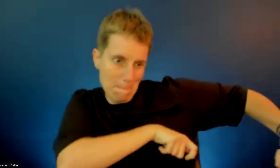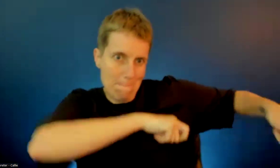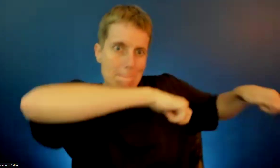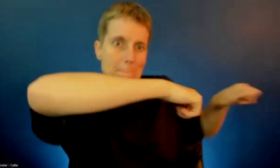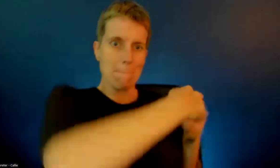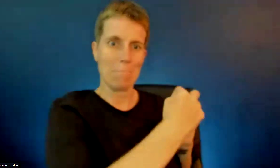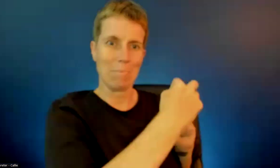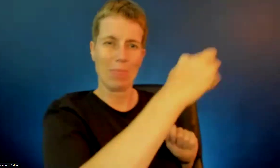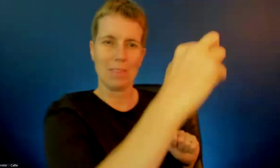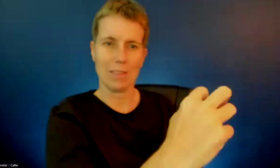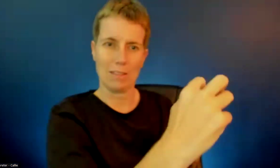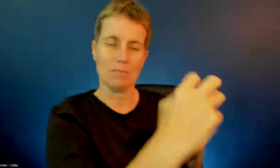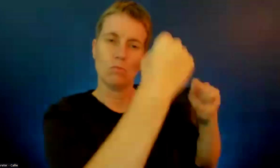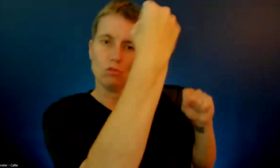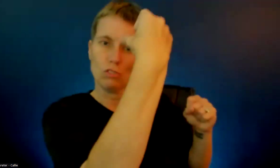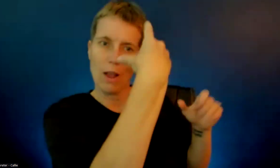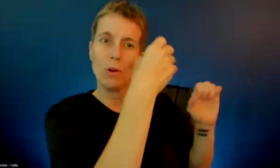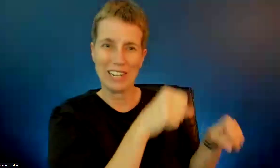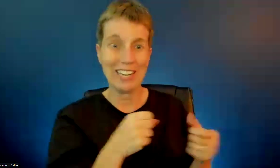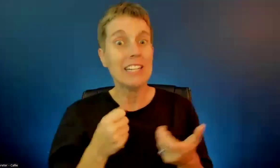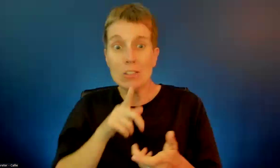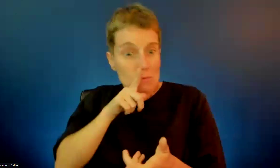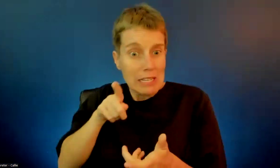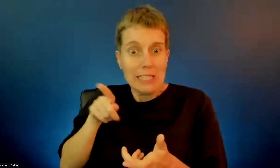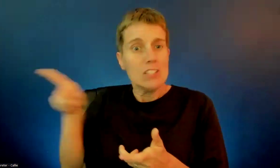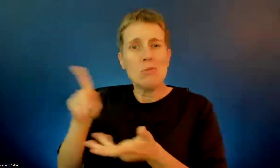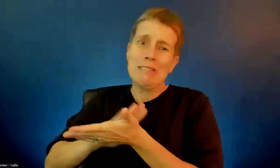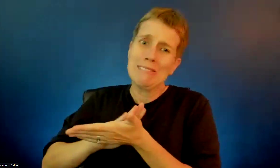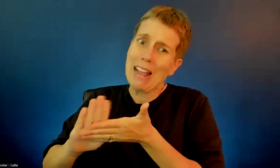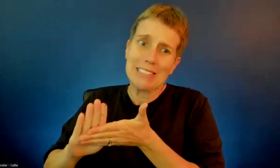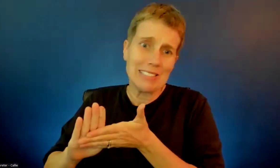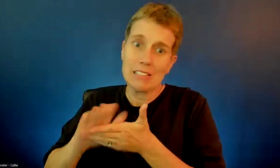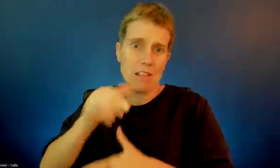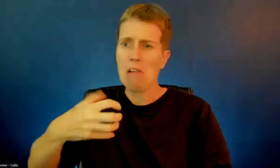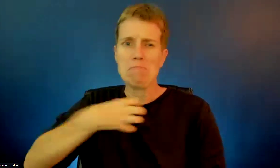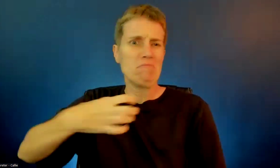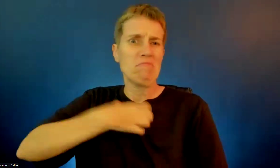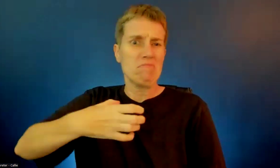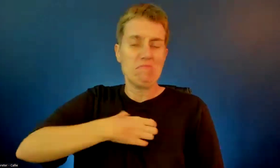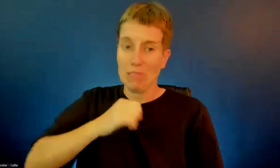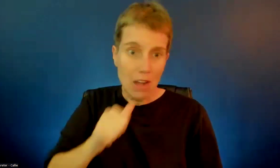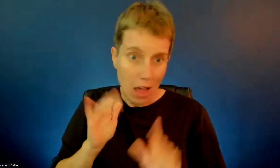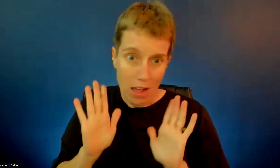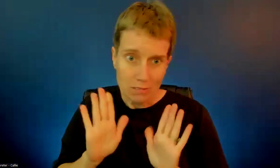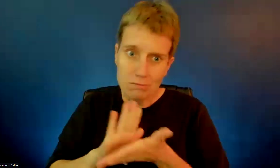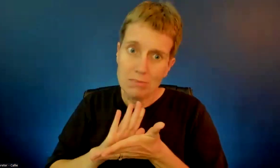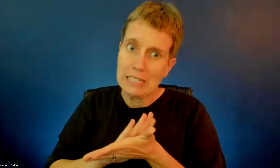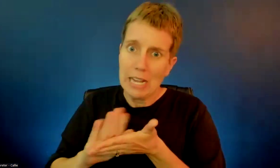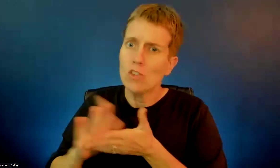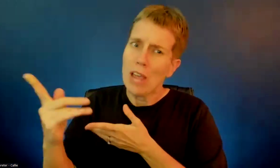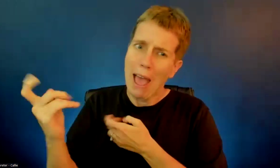and be demanding. She wanted to be nice about it. So I appreciated that. And those questions,